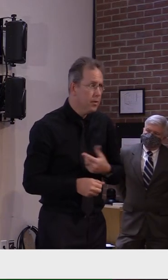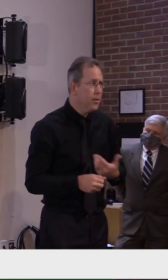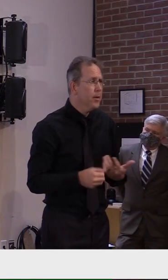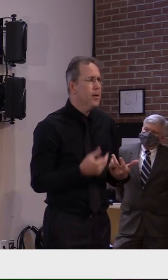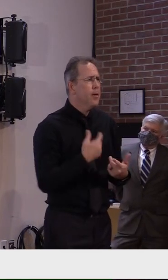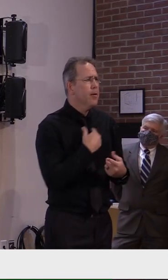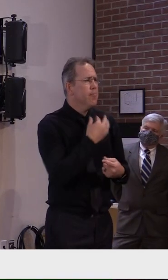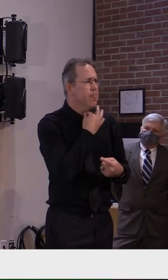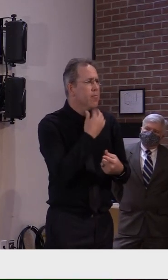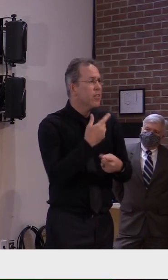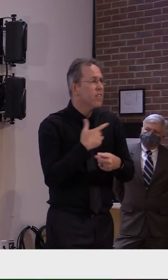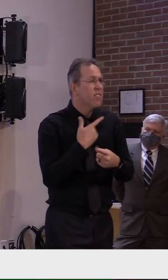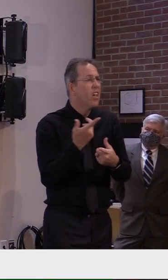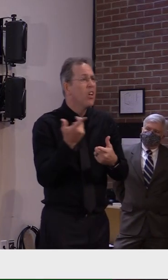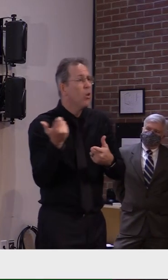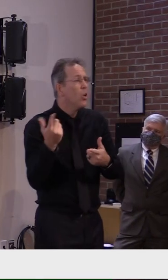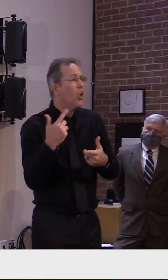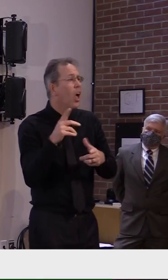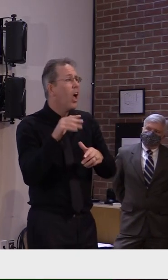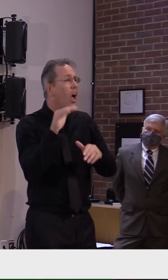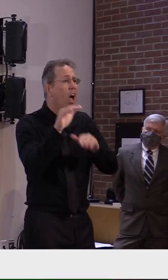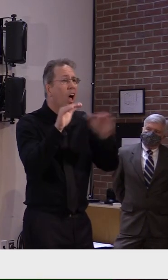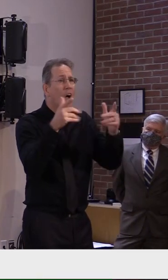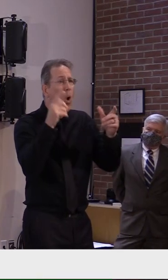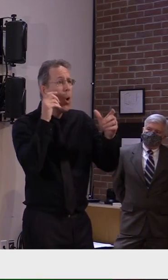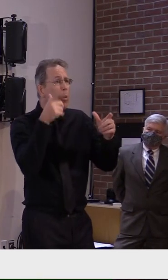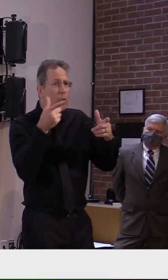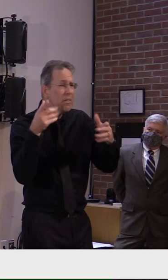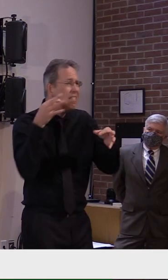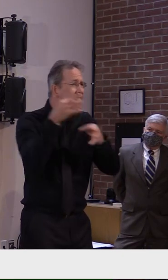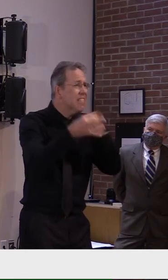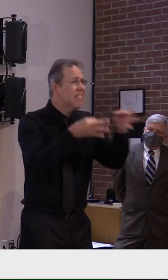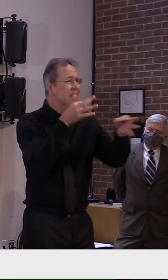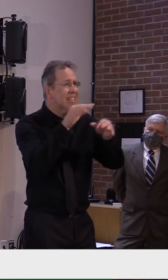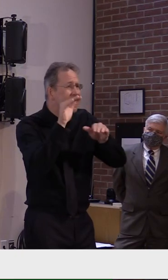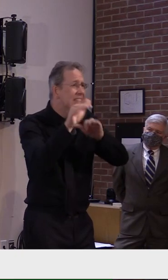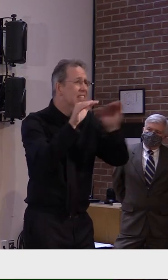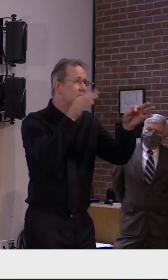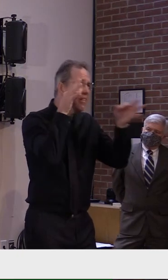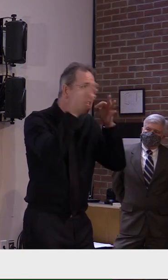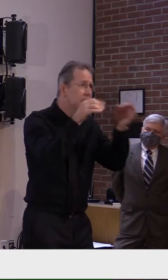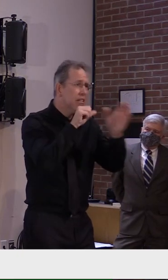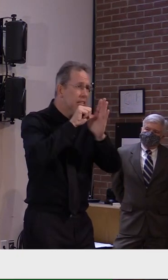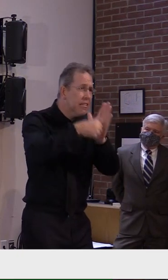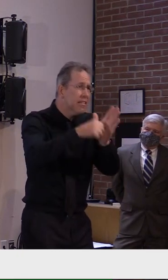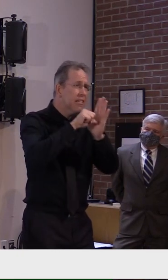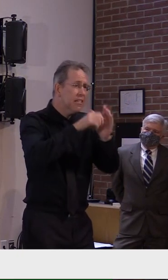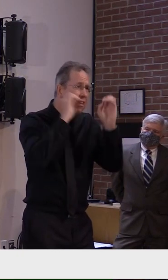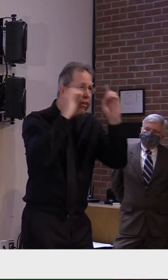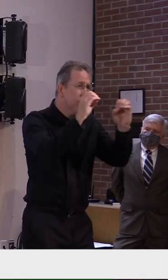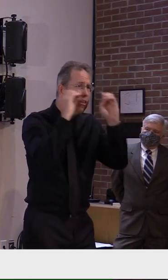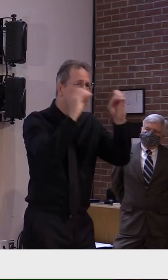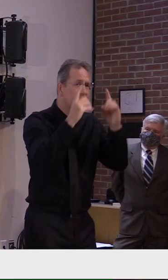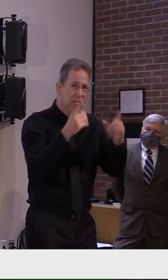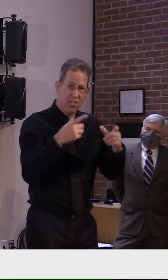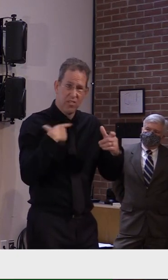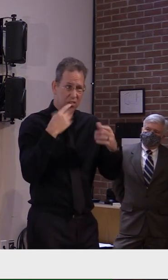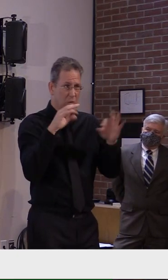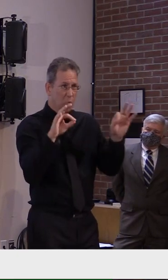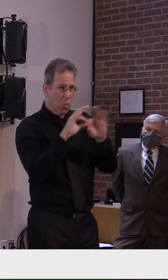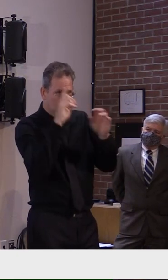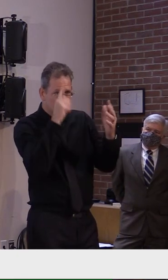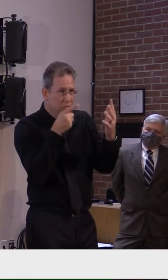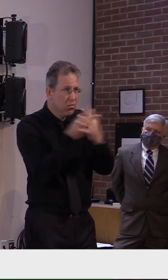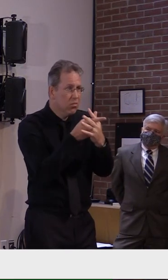into the void and helping that people listen no i i don't i don't feel hopeless at all i feel confident we can get through this because i believe in